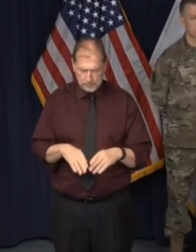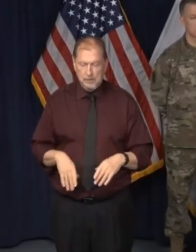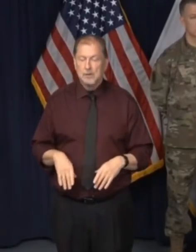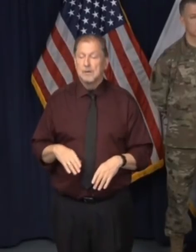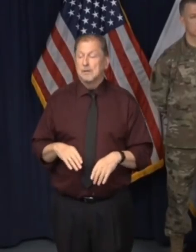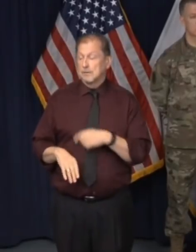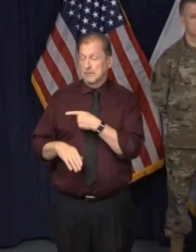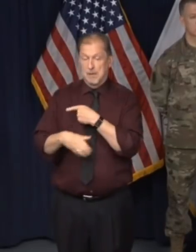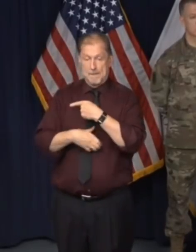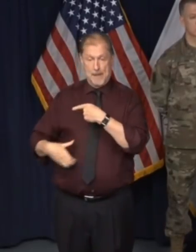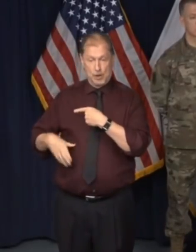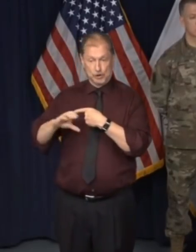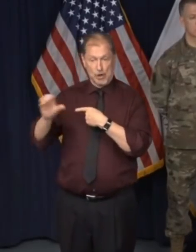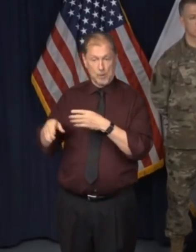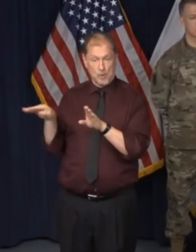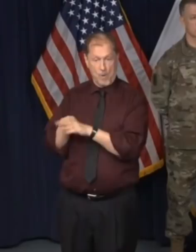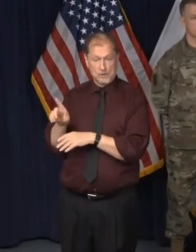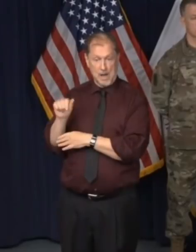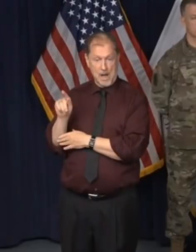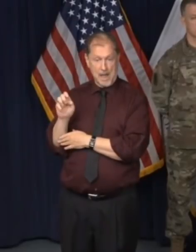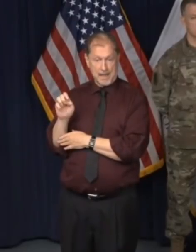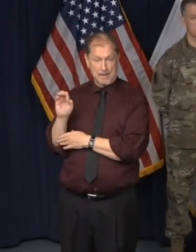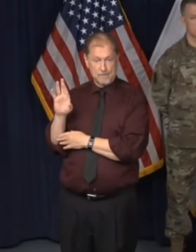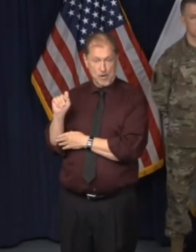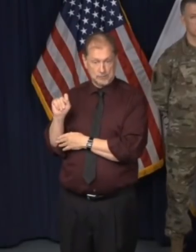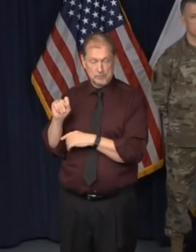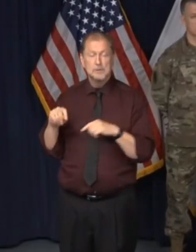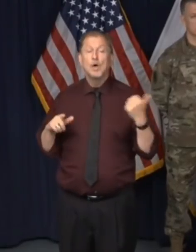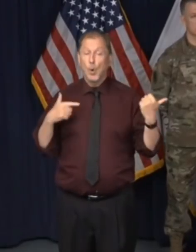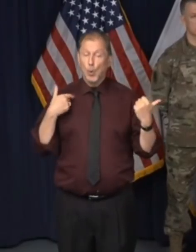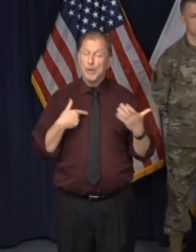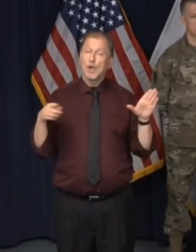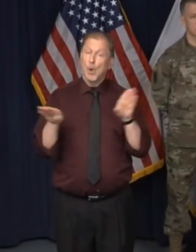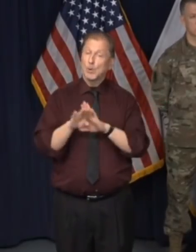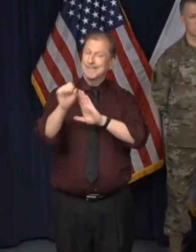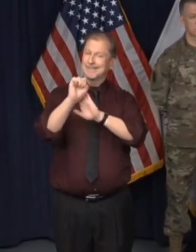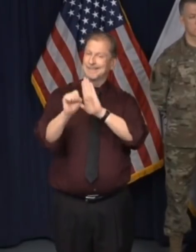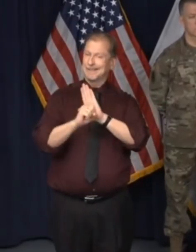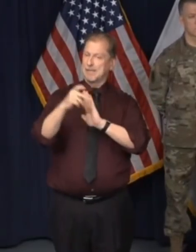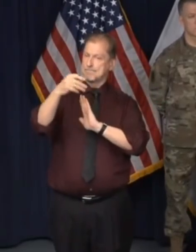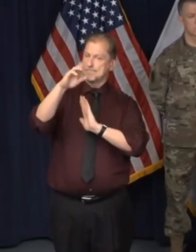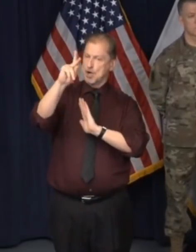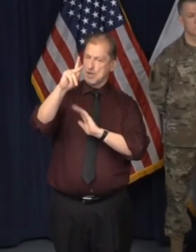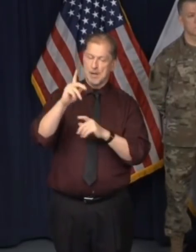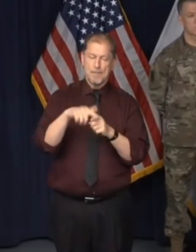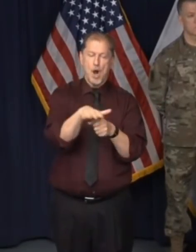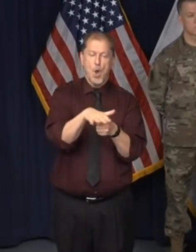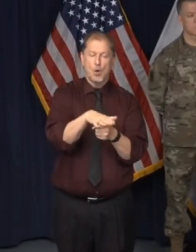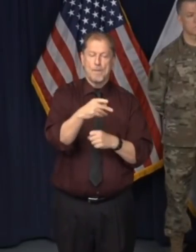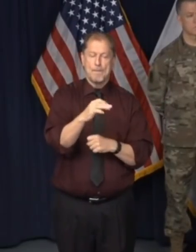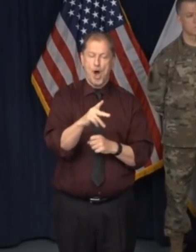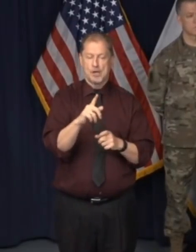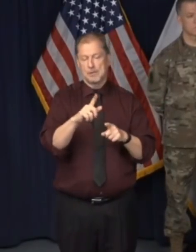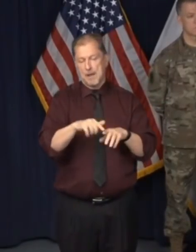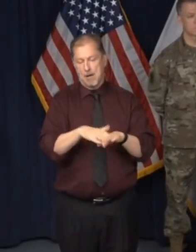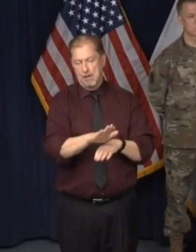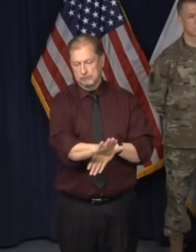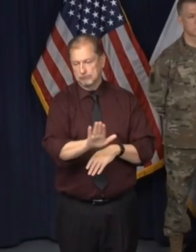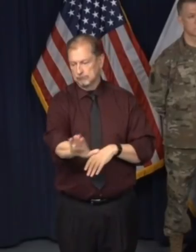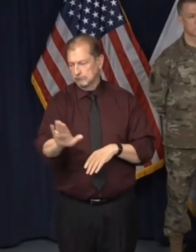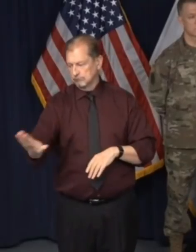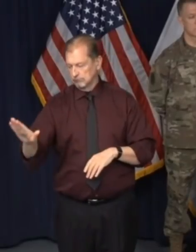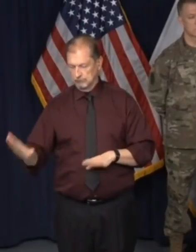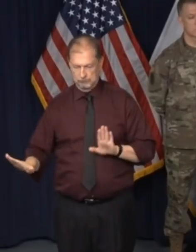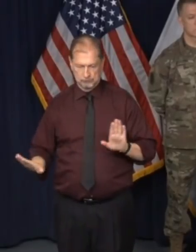the lakefront. Uh, there are a variety of places that have made other decisions about, uh, things that are not, uh, in the executive orders,